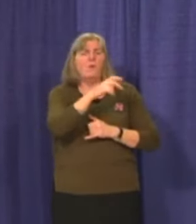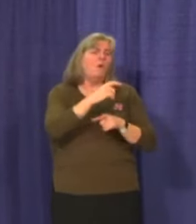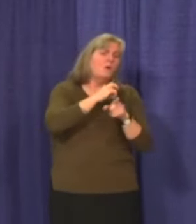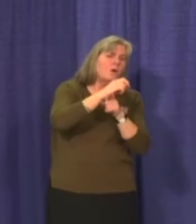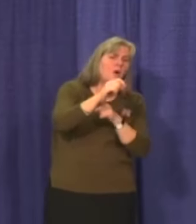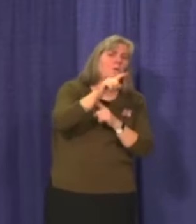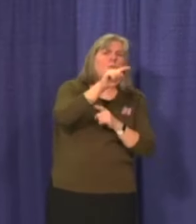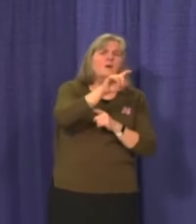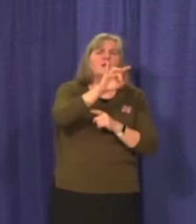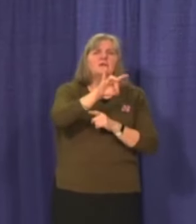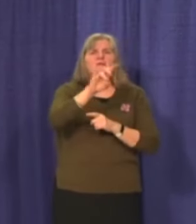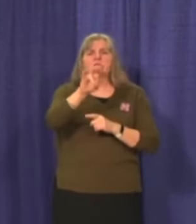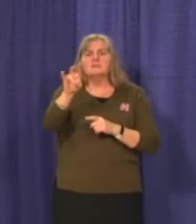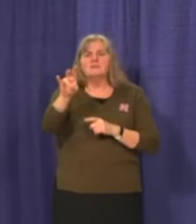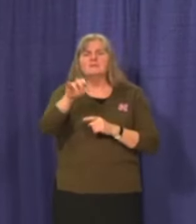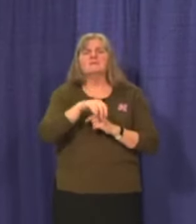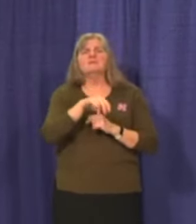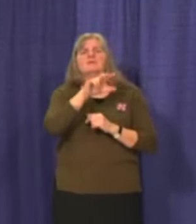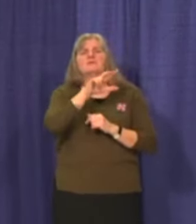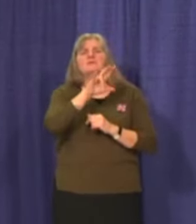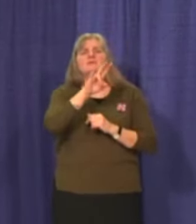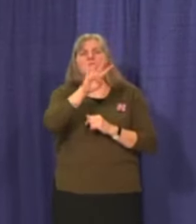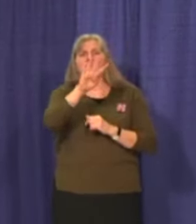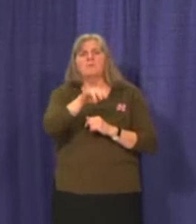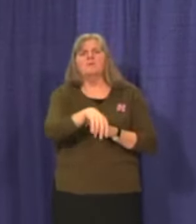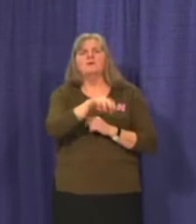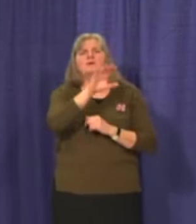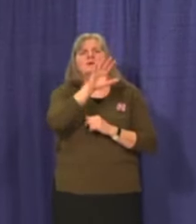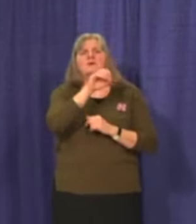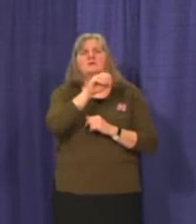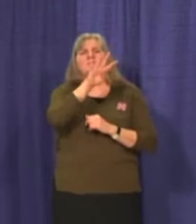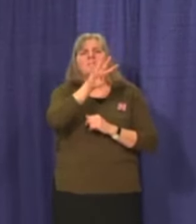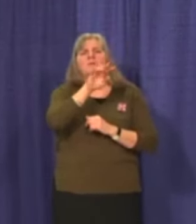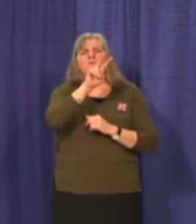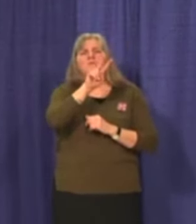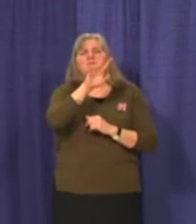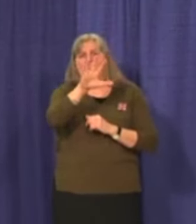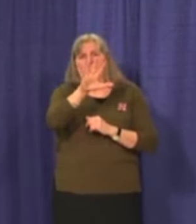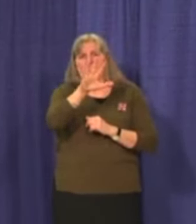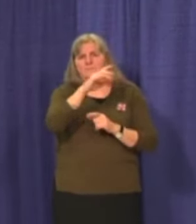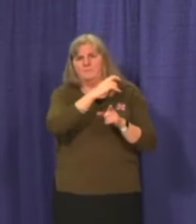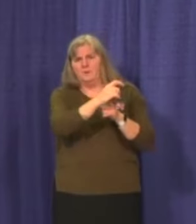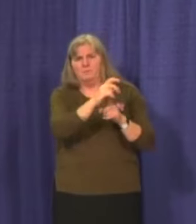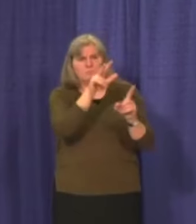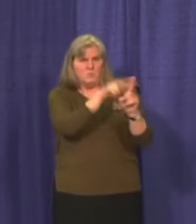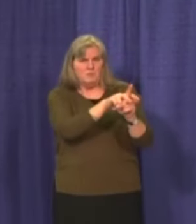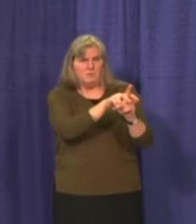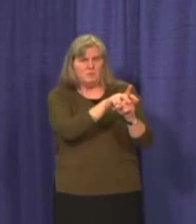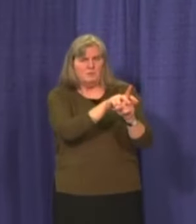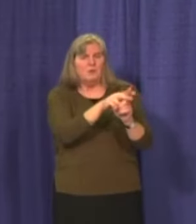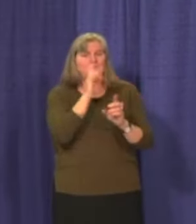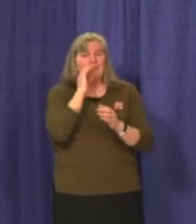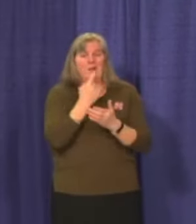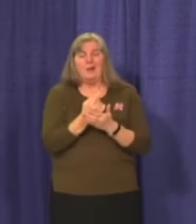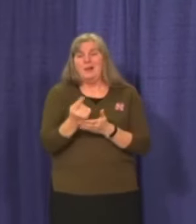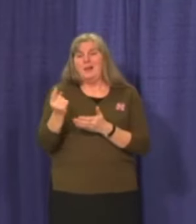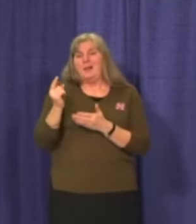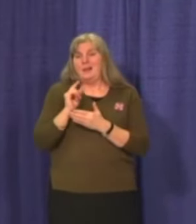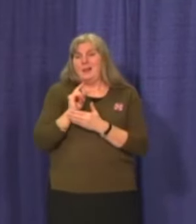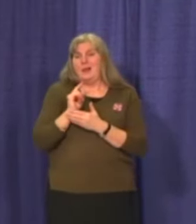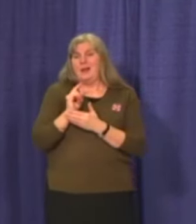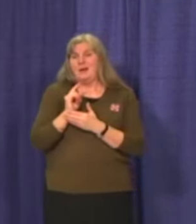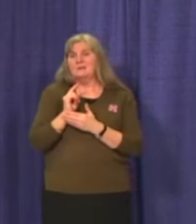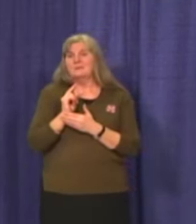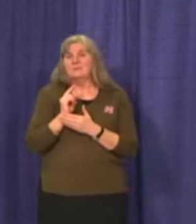1-877-374-0425. Last week we were